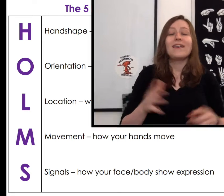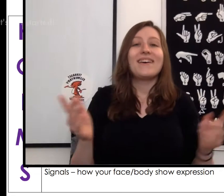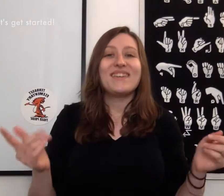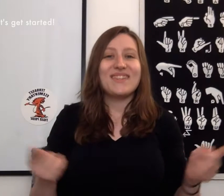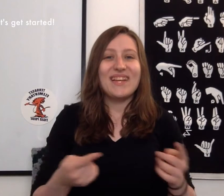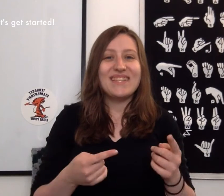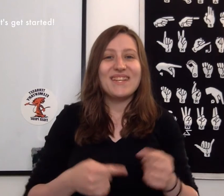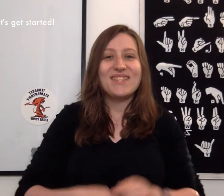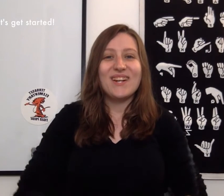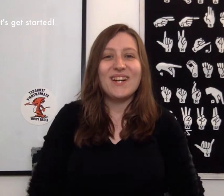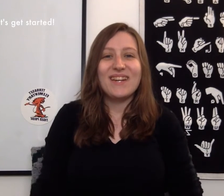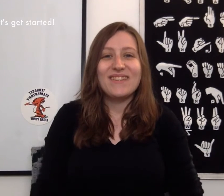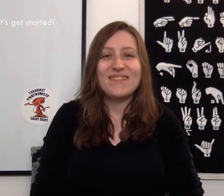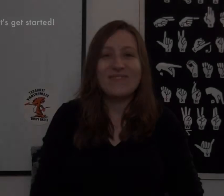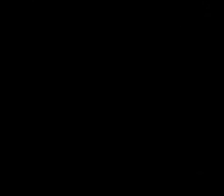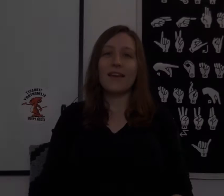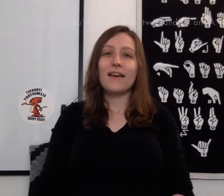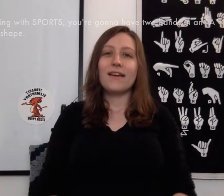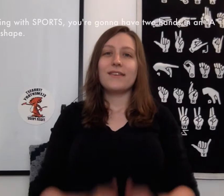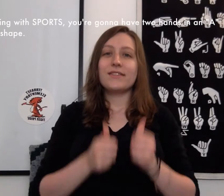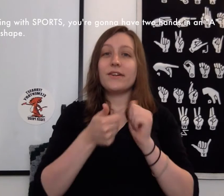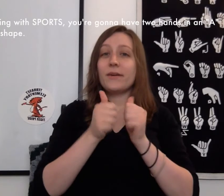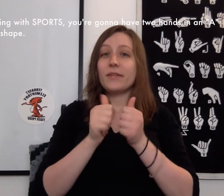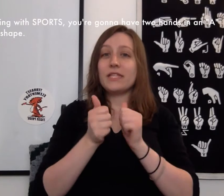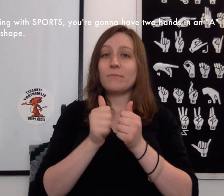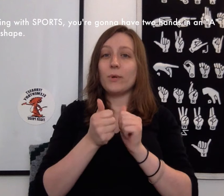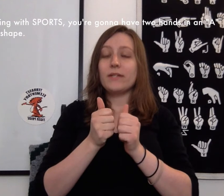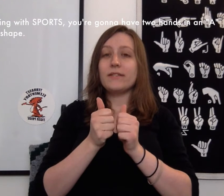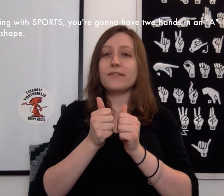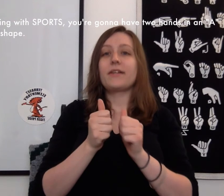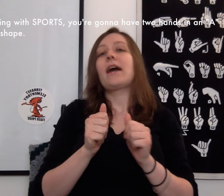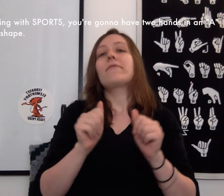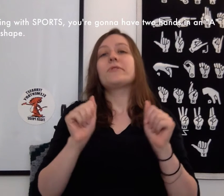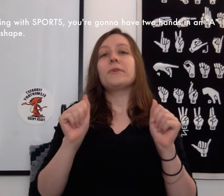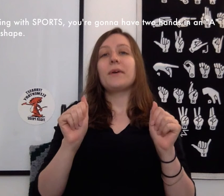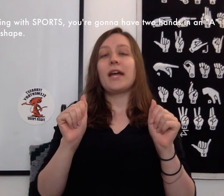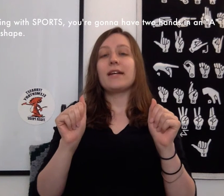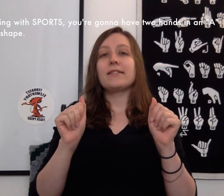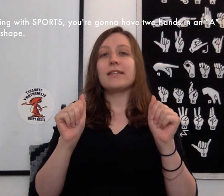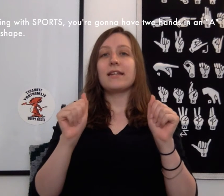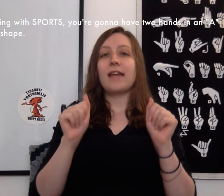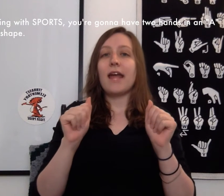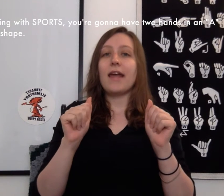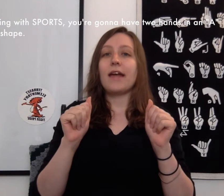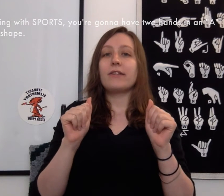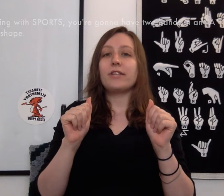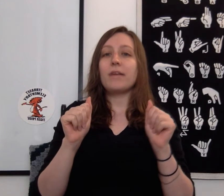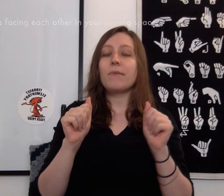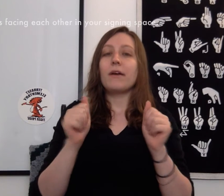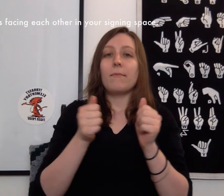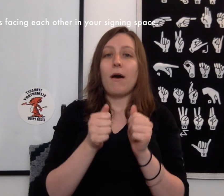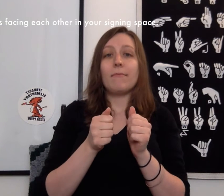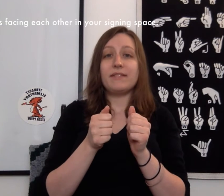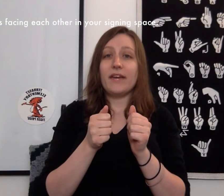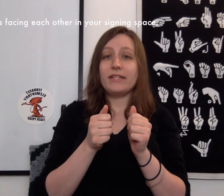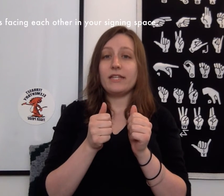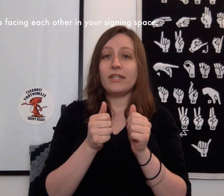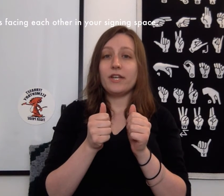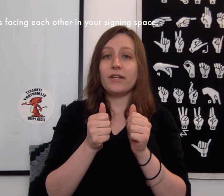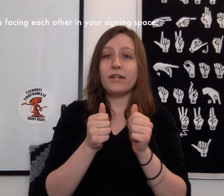So let's get started. Starting with sports, you're going to have two hands in an A handshape, palms facing each other